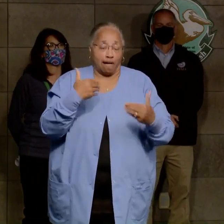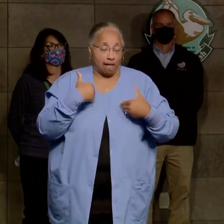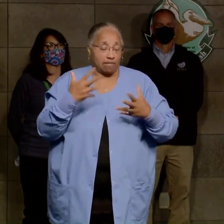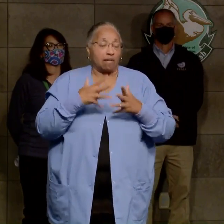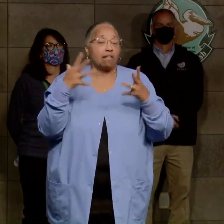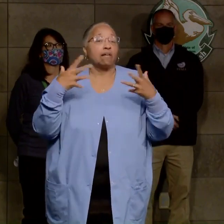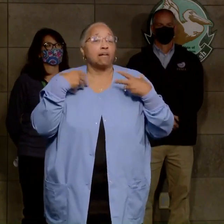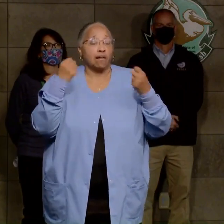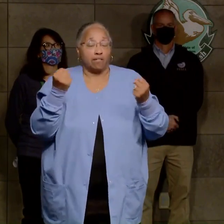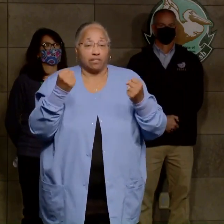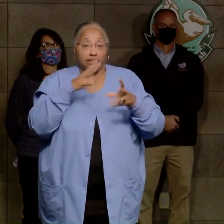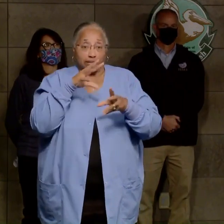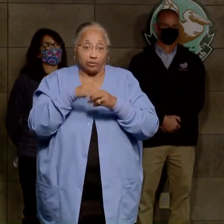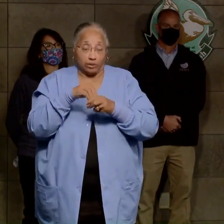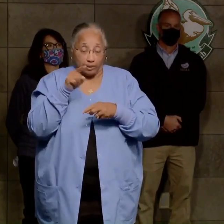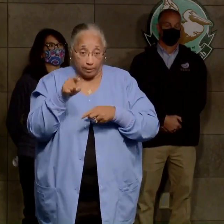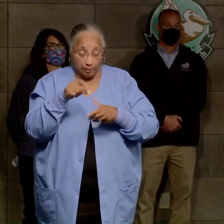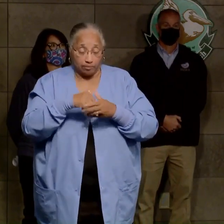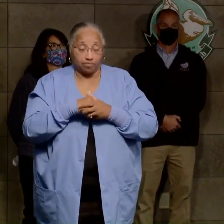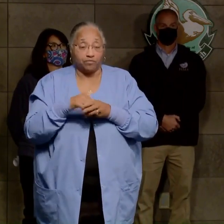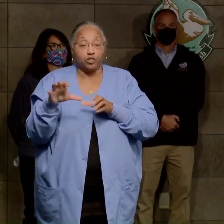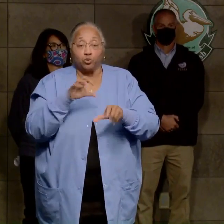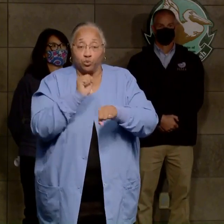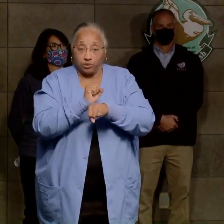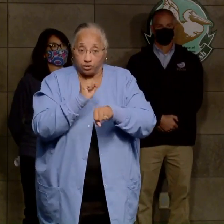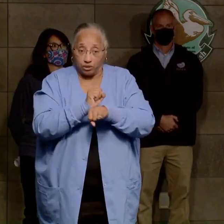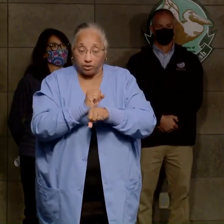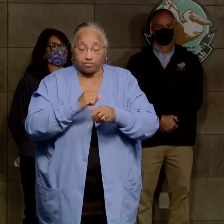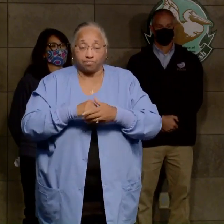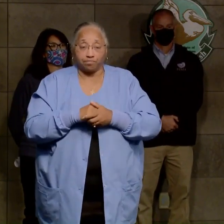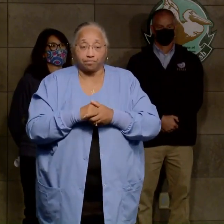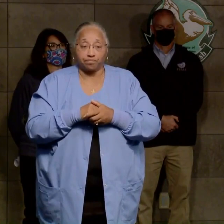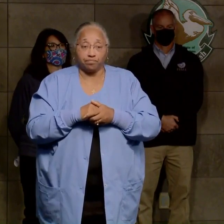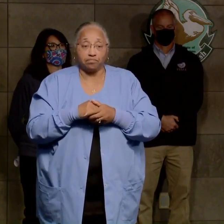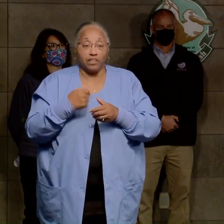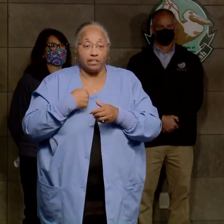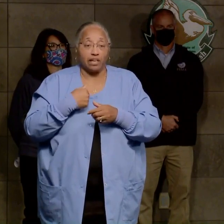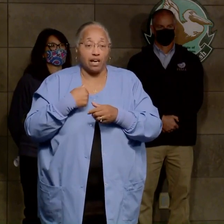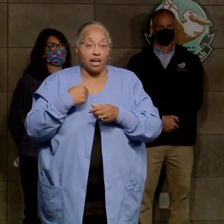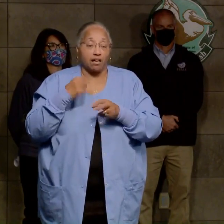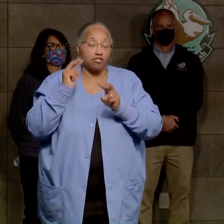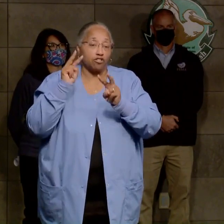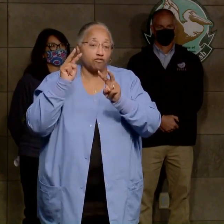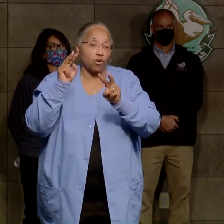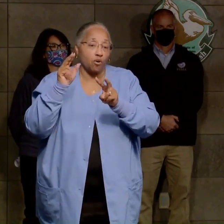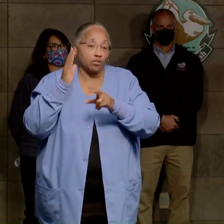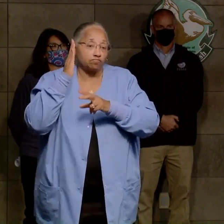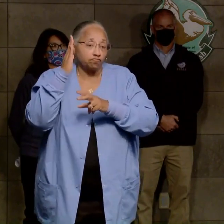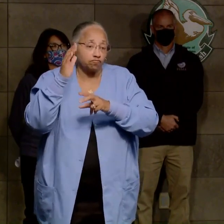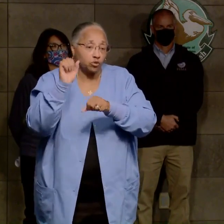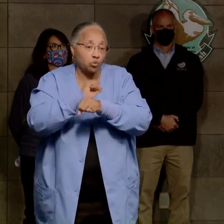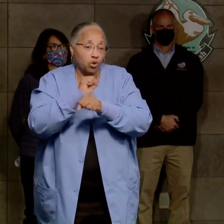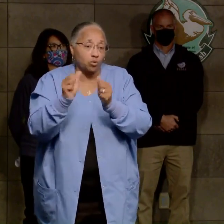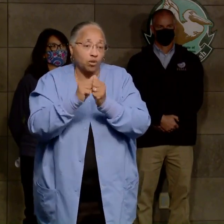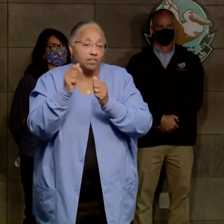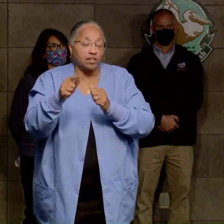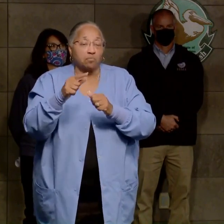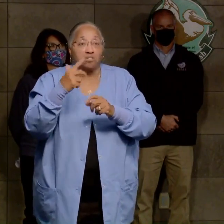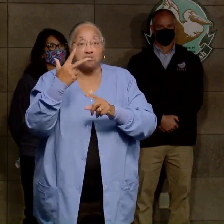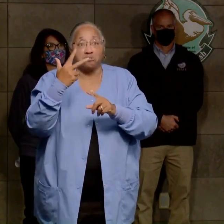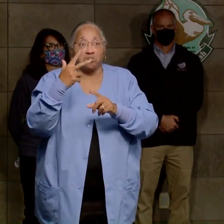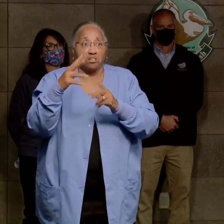of confidence in him in doing the job and look forward to working with him over the next three-plus years.